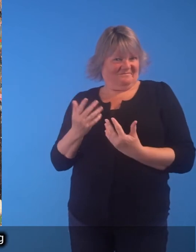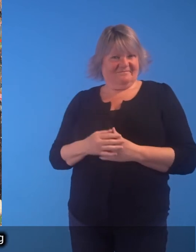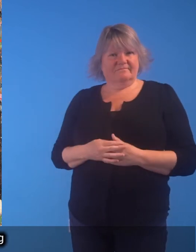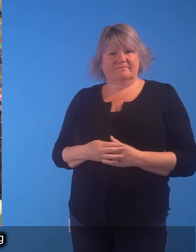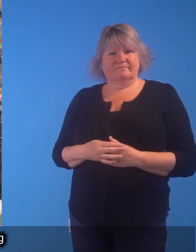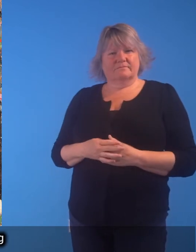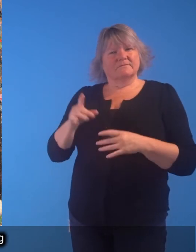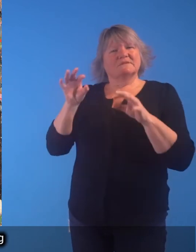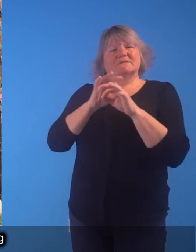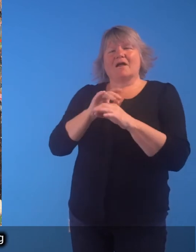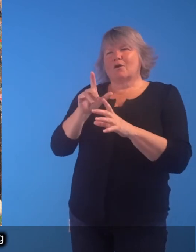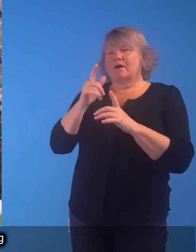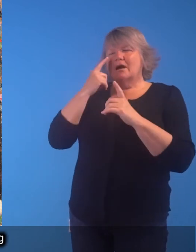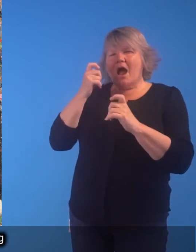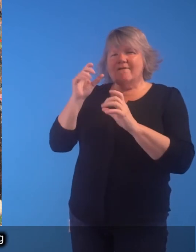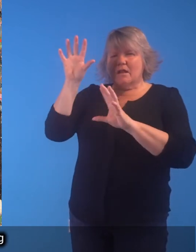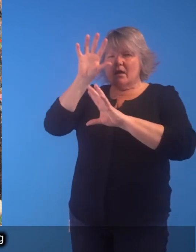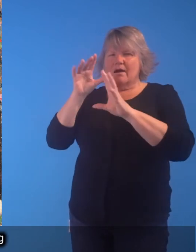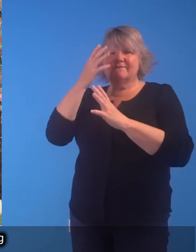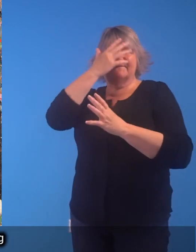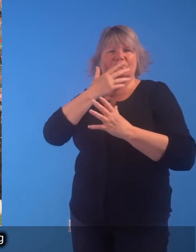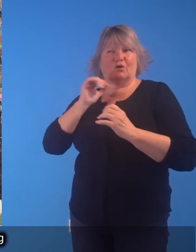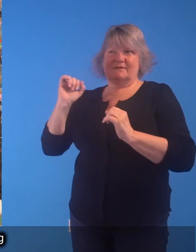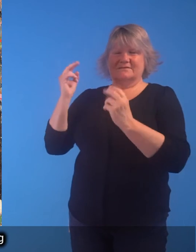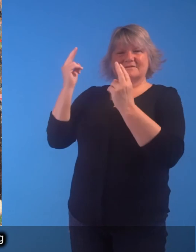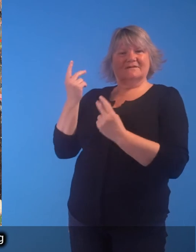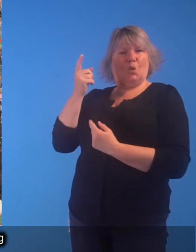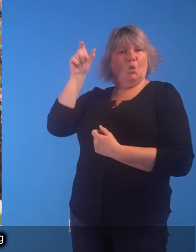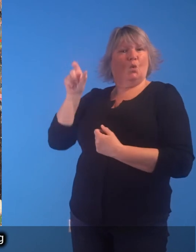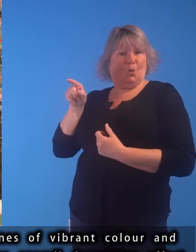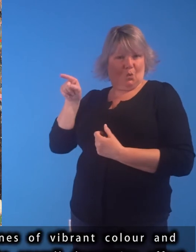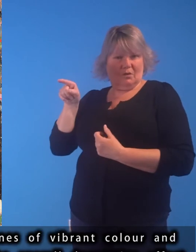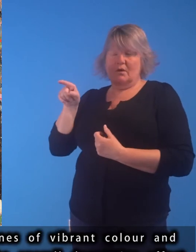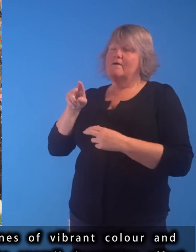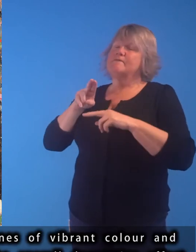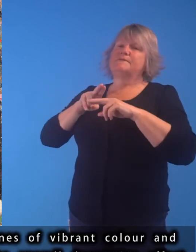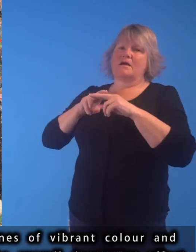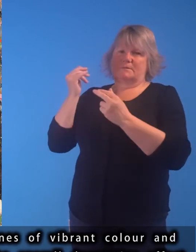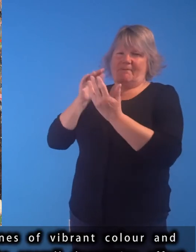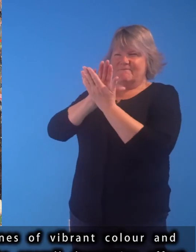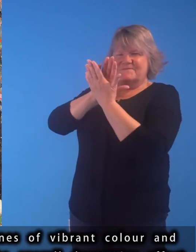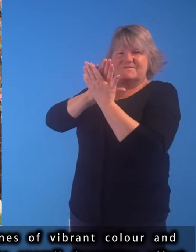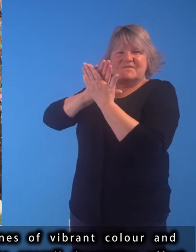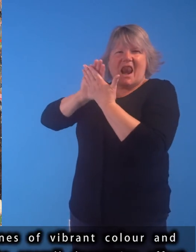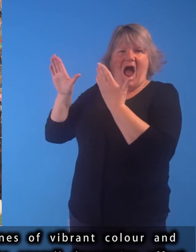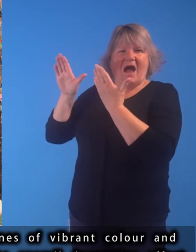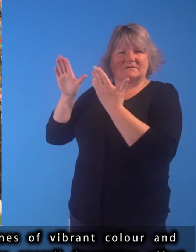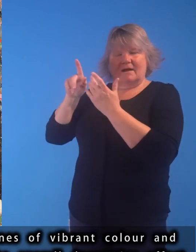Instead of carefully modelling the features of his sitter, Ferguson flattens her form into planes of